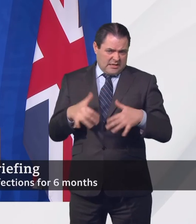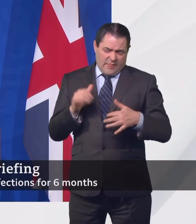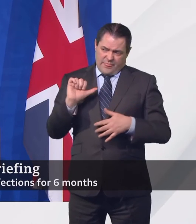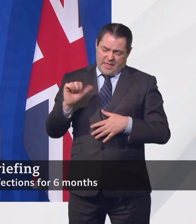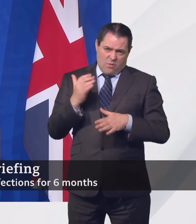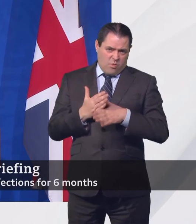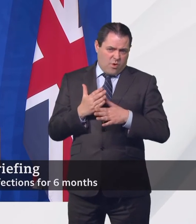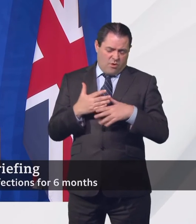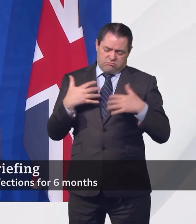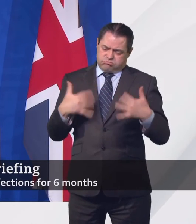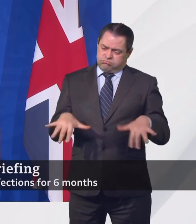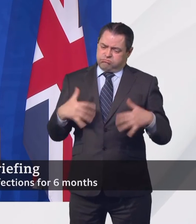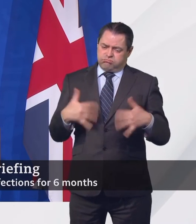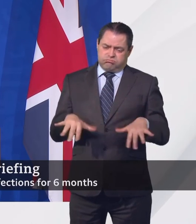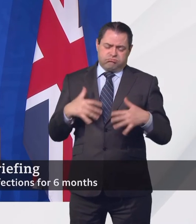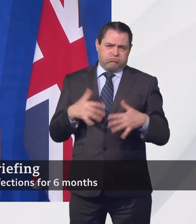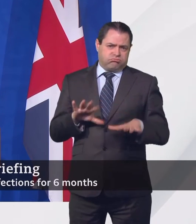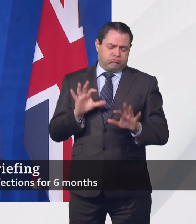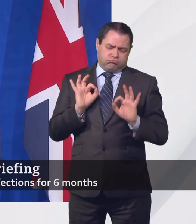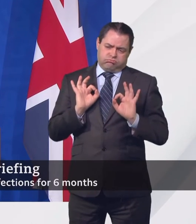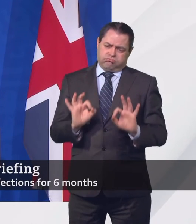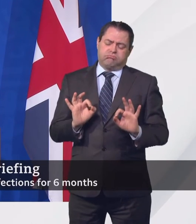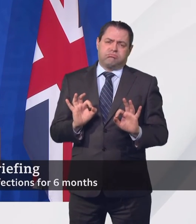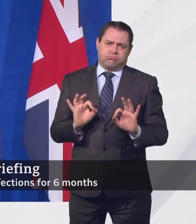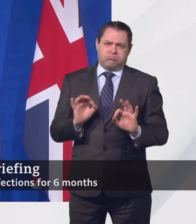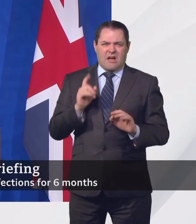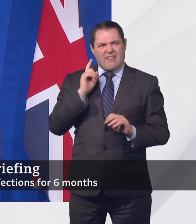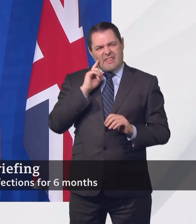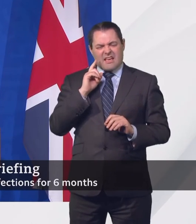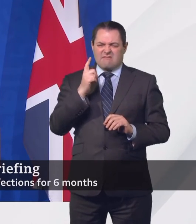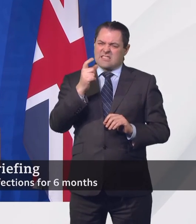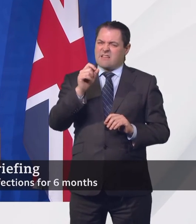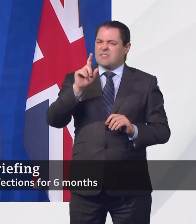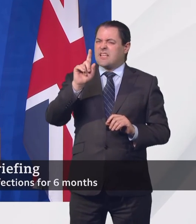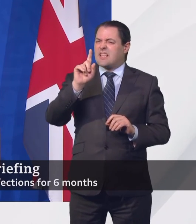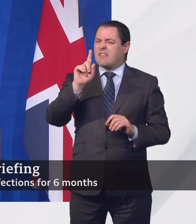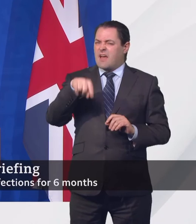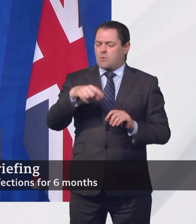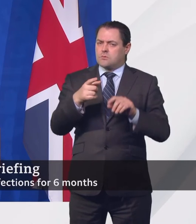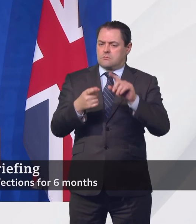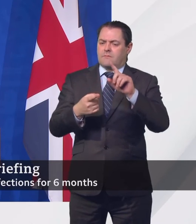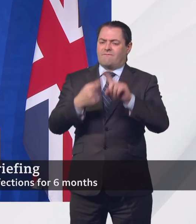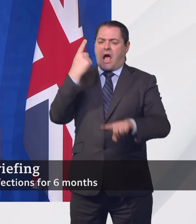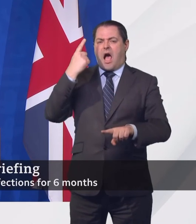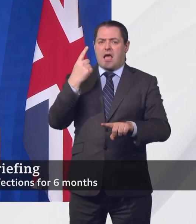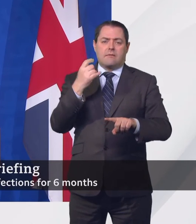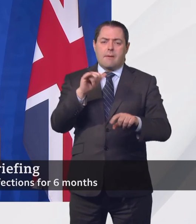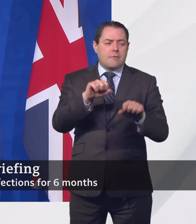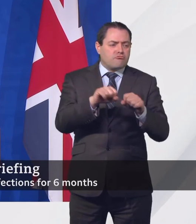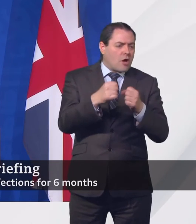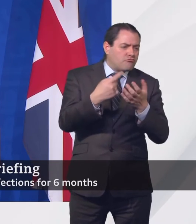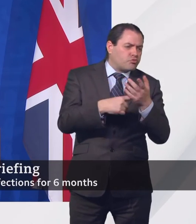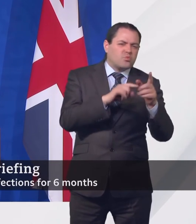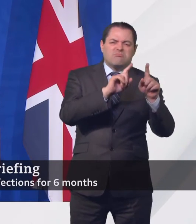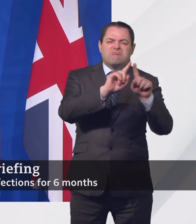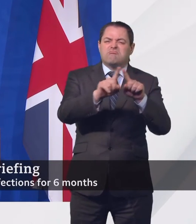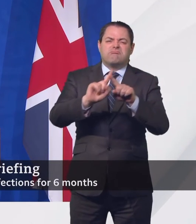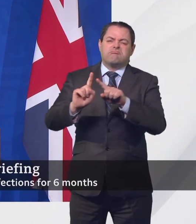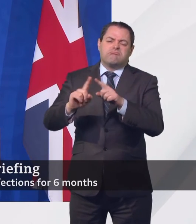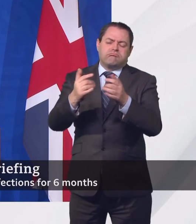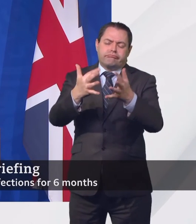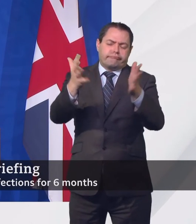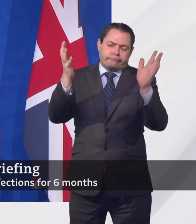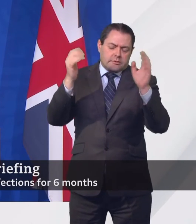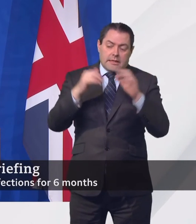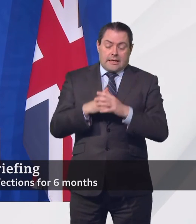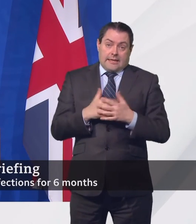and I think they've handed out about 70,000 fines at least for various breaches of one kind or another. And I make no